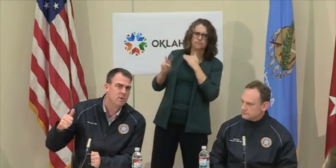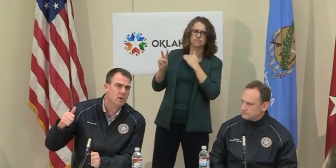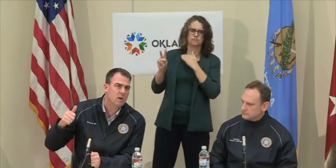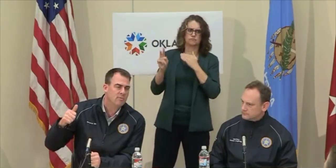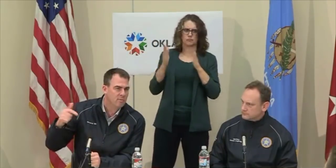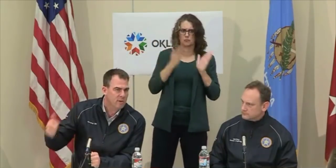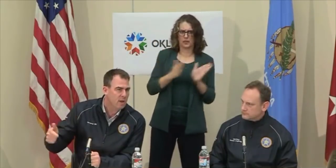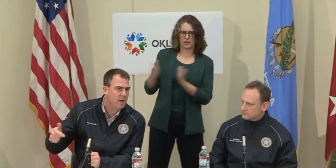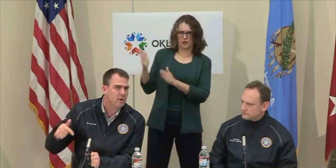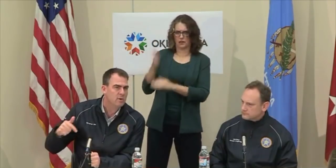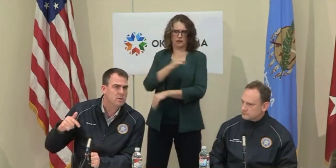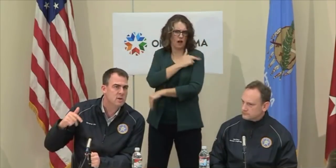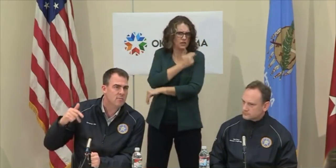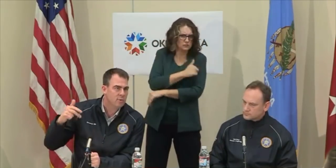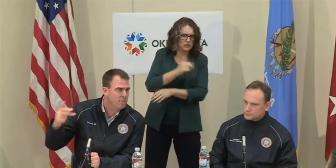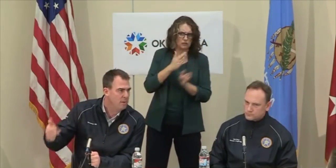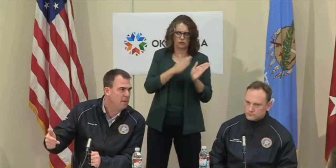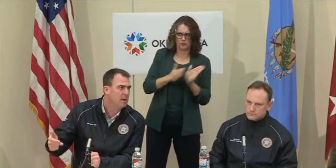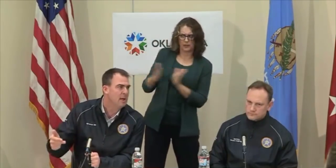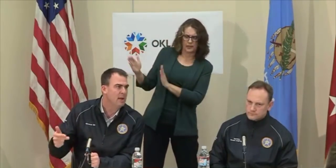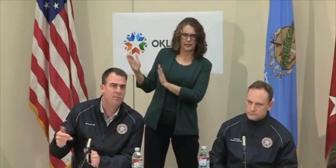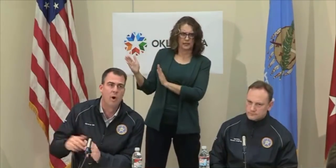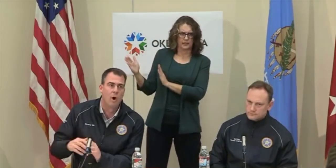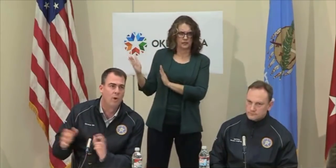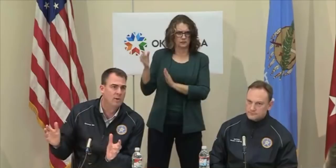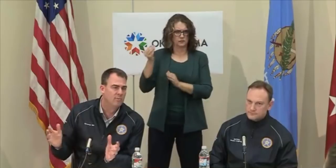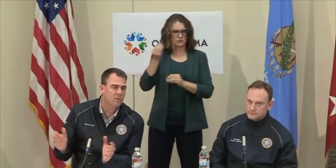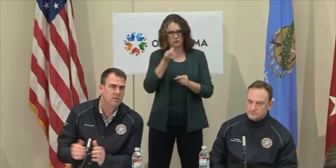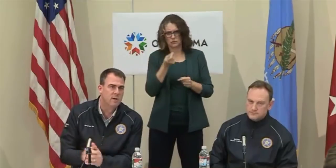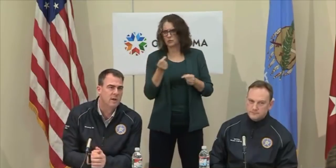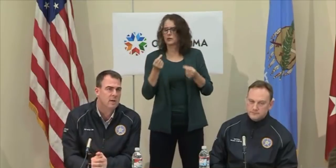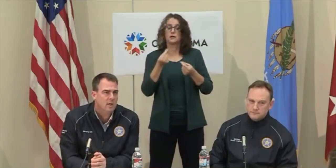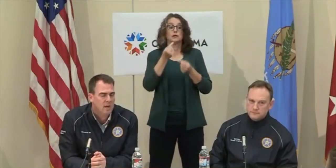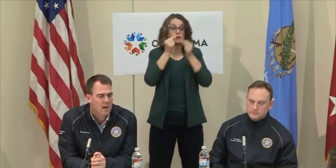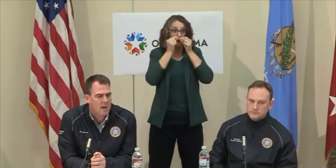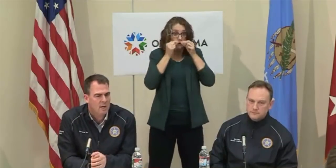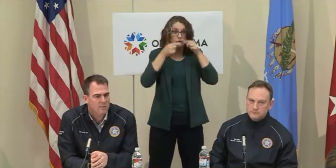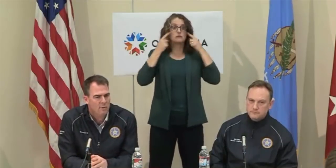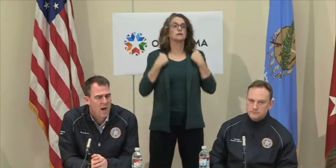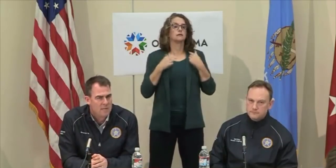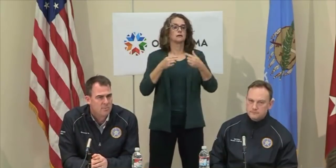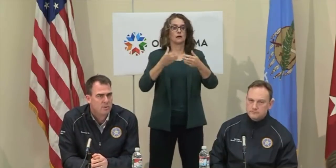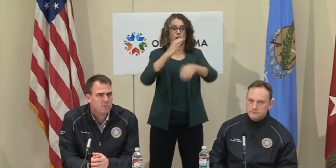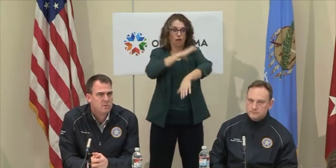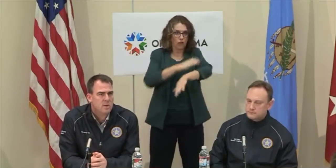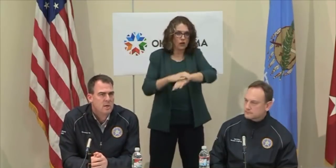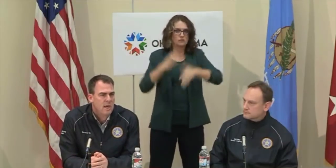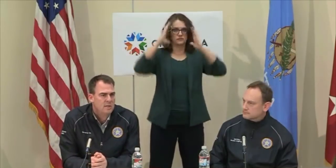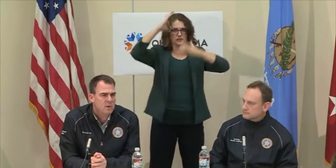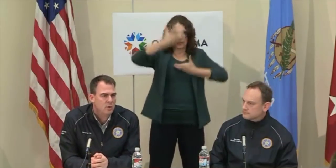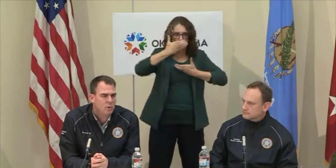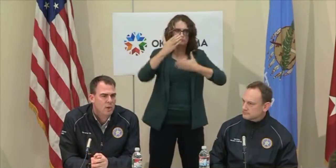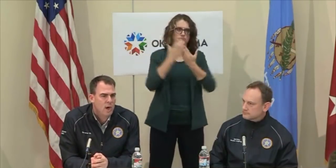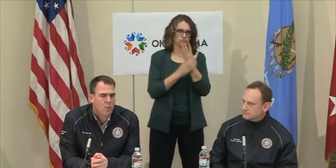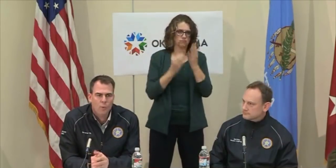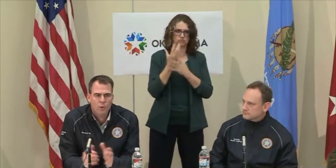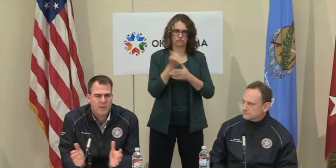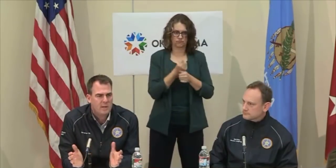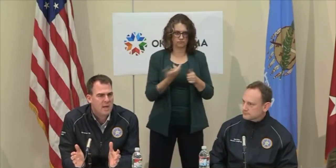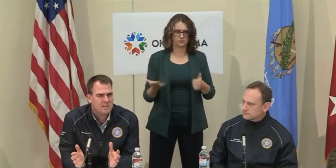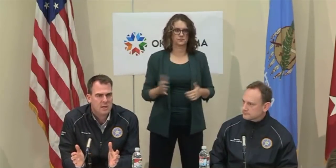hospital, for ventilators, for the PP&E, for all the different – for the hospitals. And so